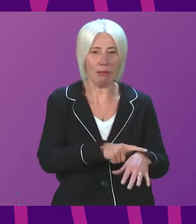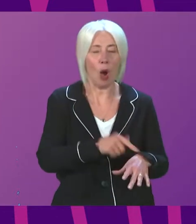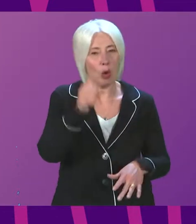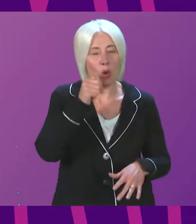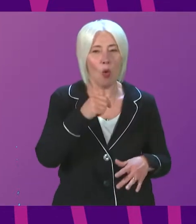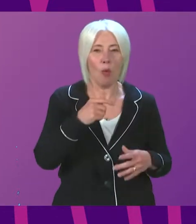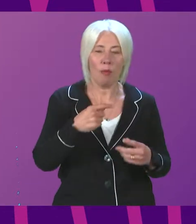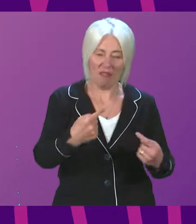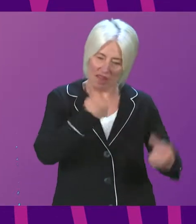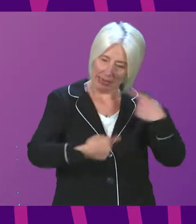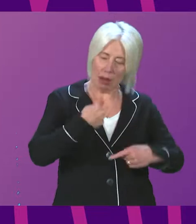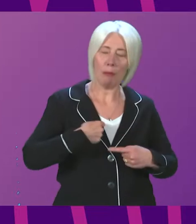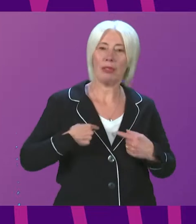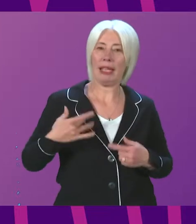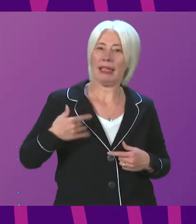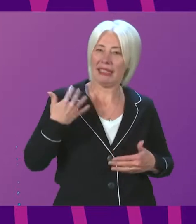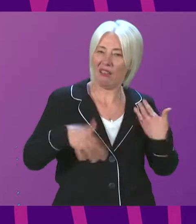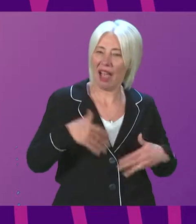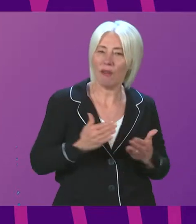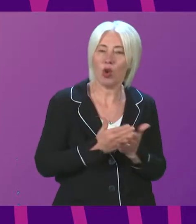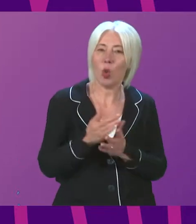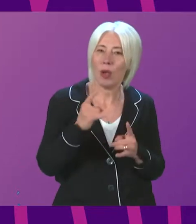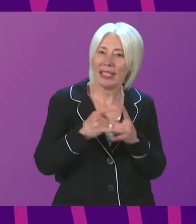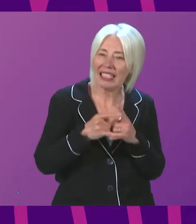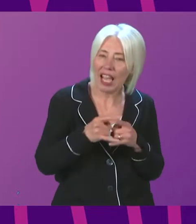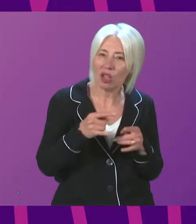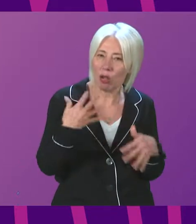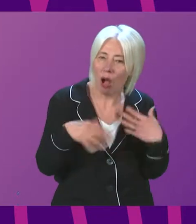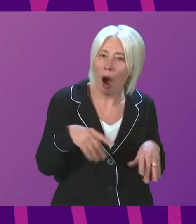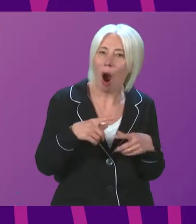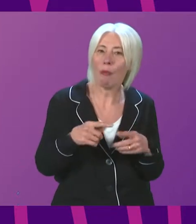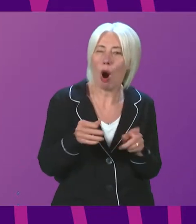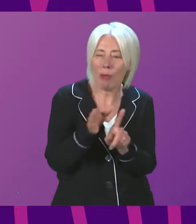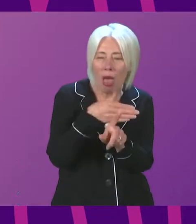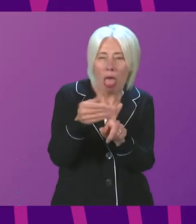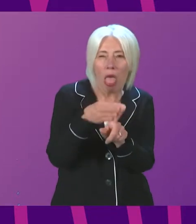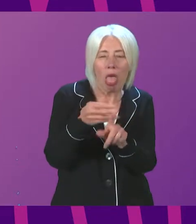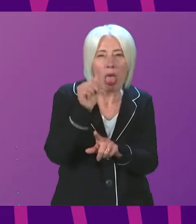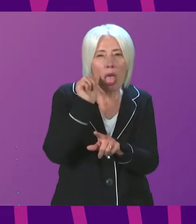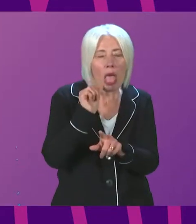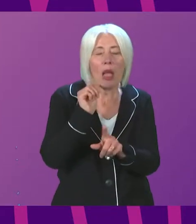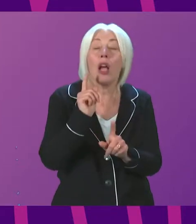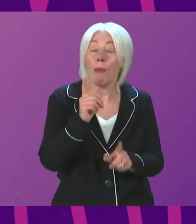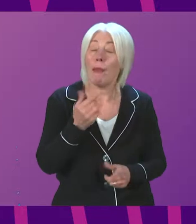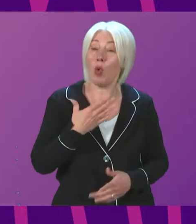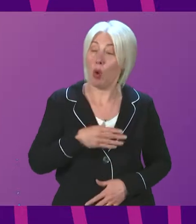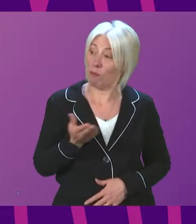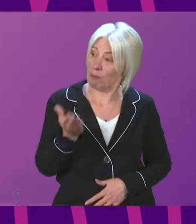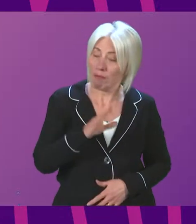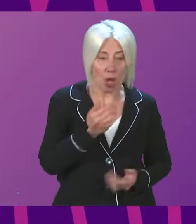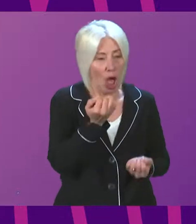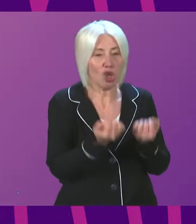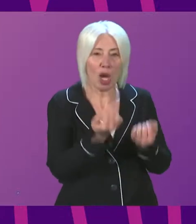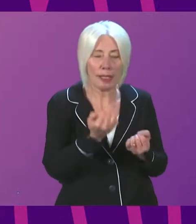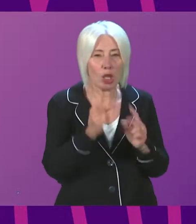in very sensitive cases involving sexual harm and coercive control may request access to restorative justice and we are working with partners